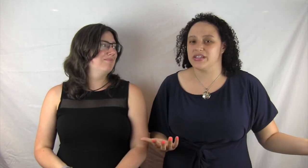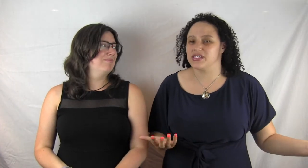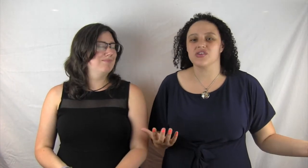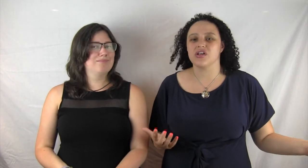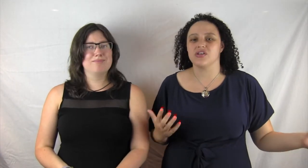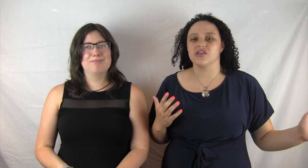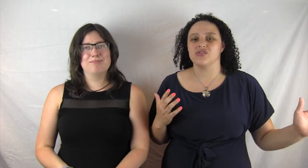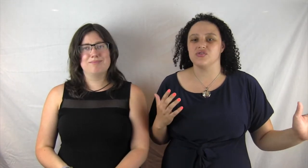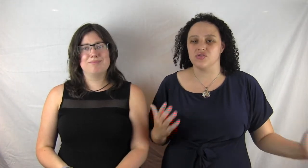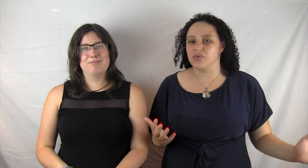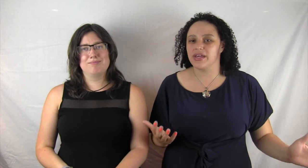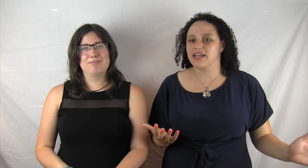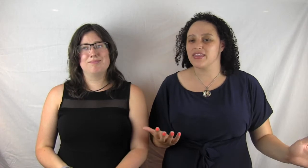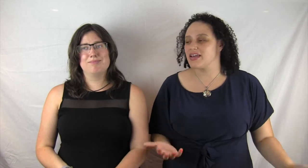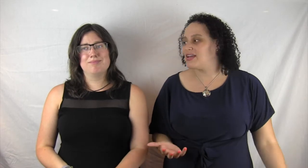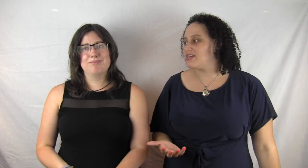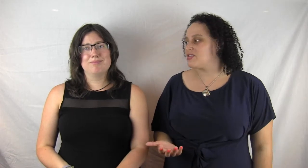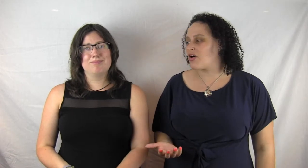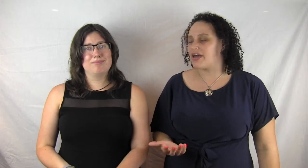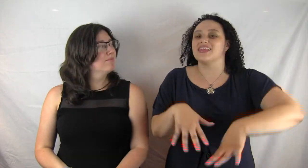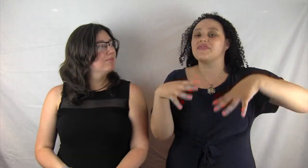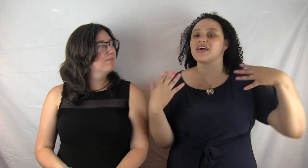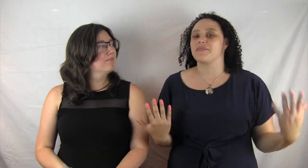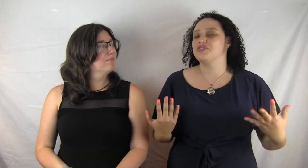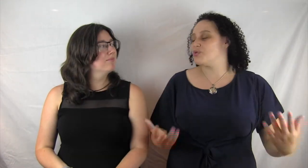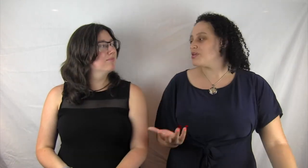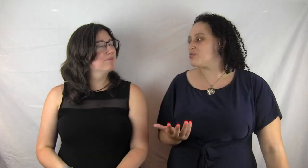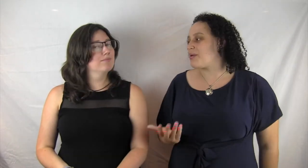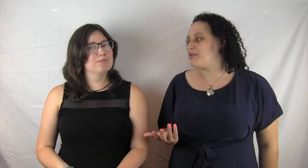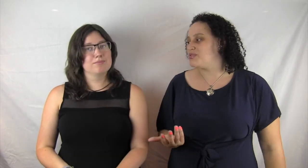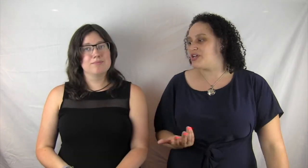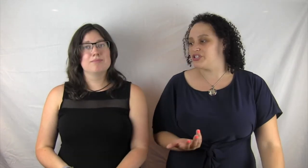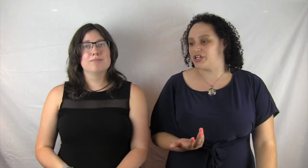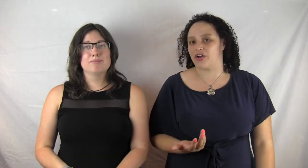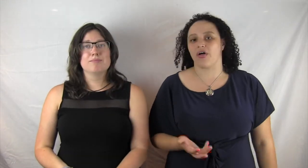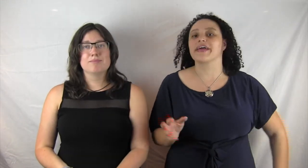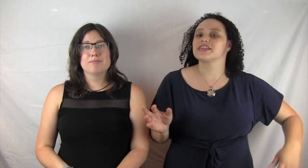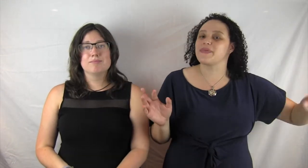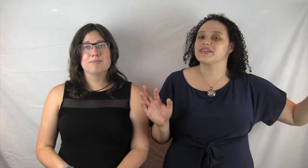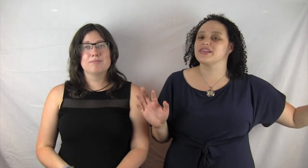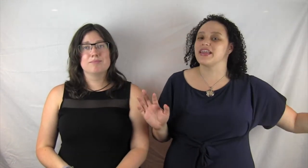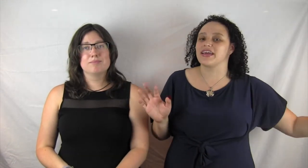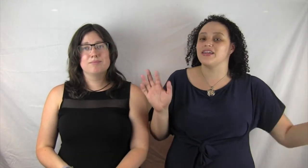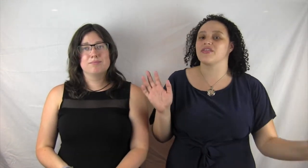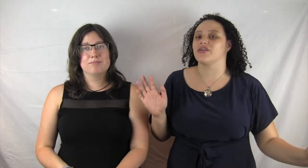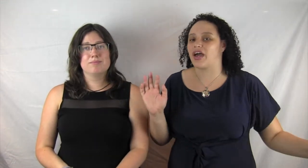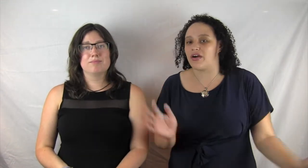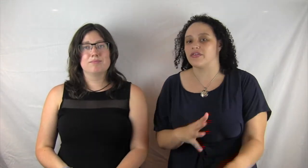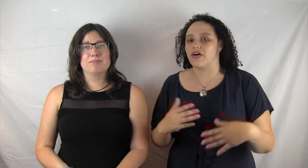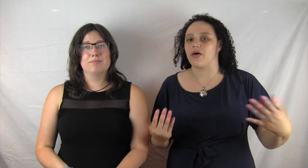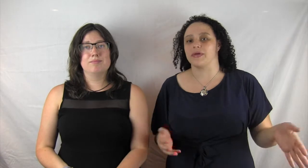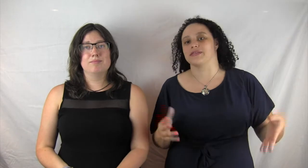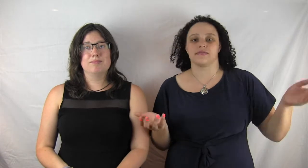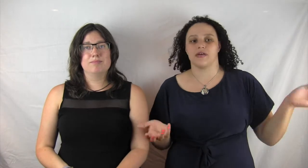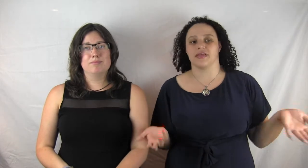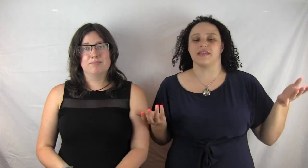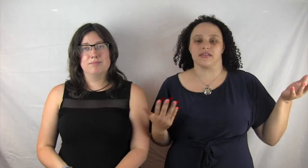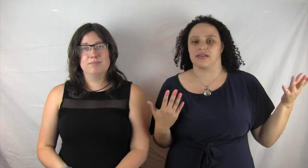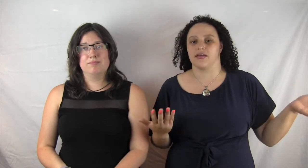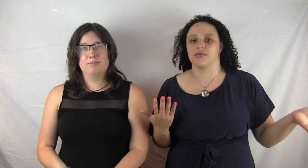He's not doing anything, and he's not living up to his reputation at all. I expected like, another Caraballi, because, I mean, that's kind of